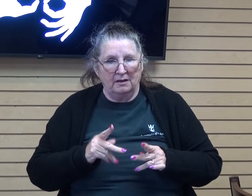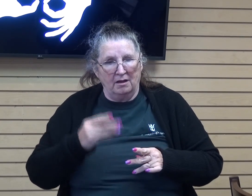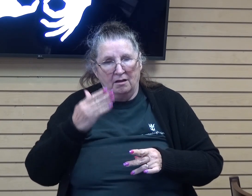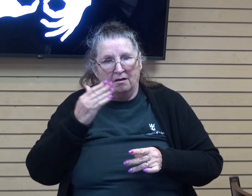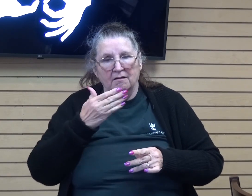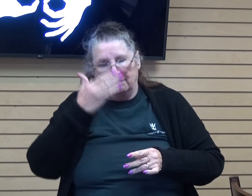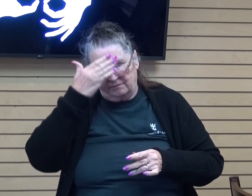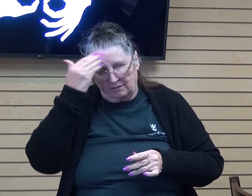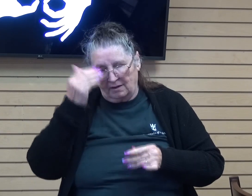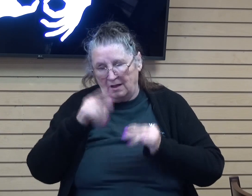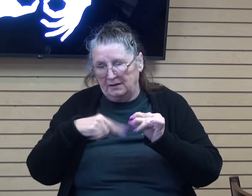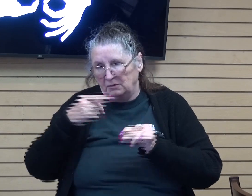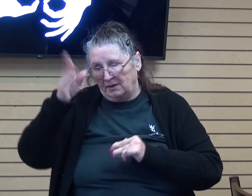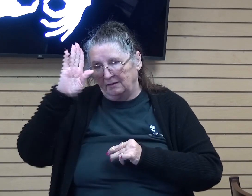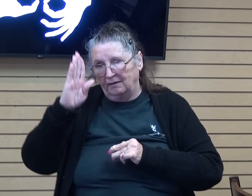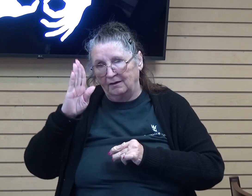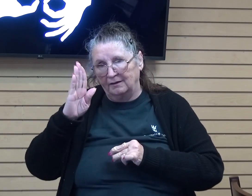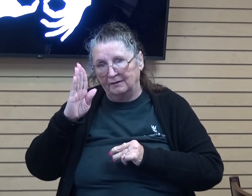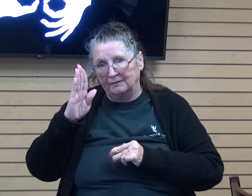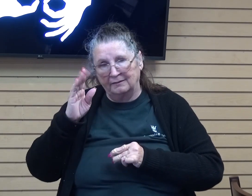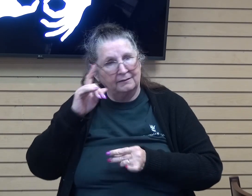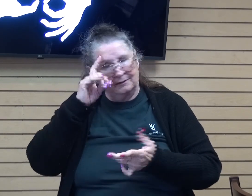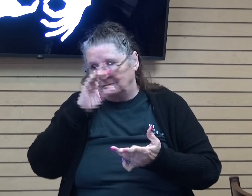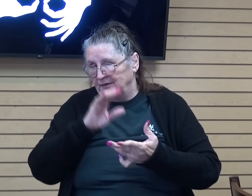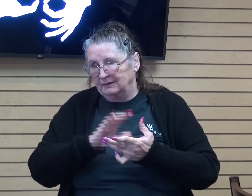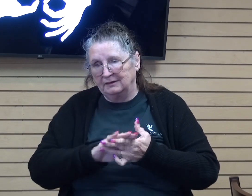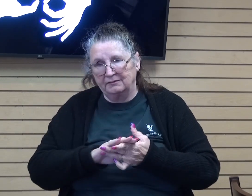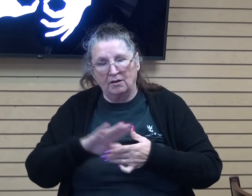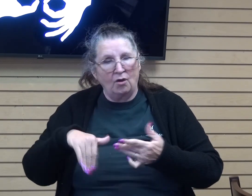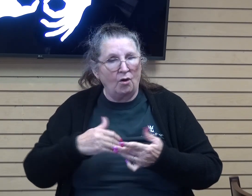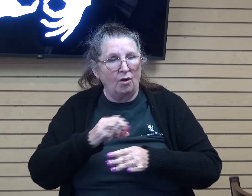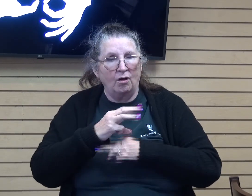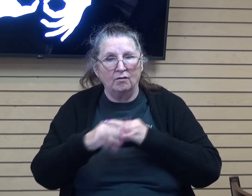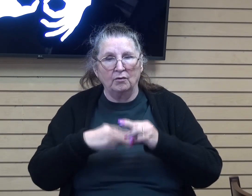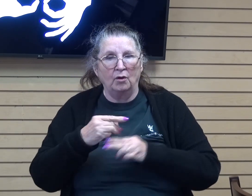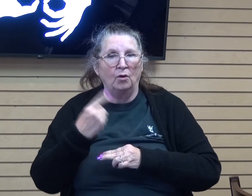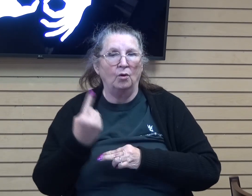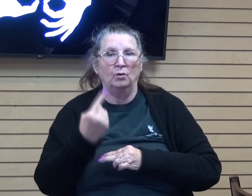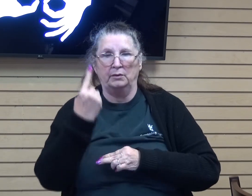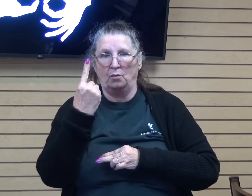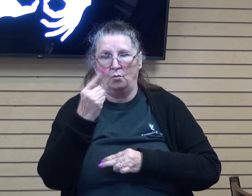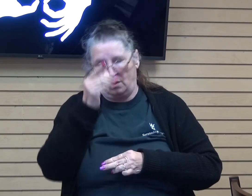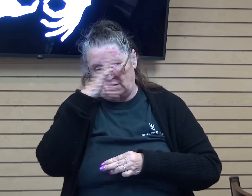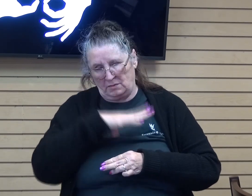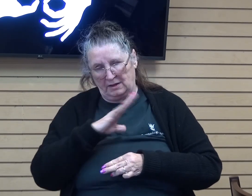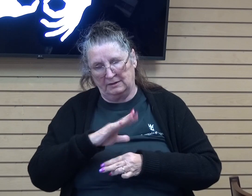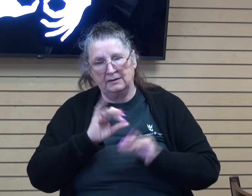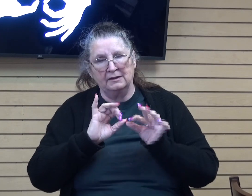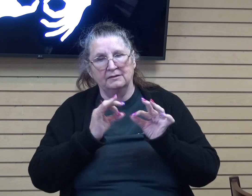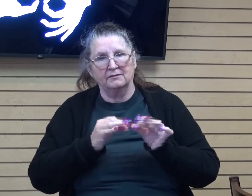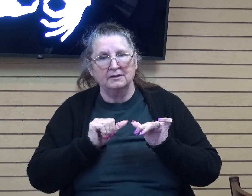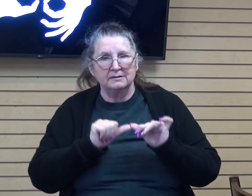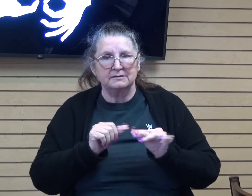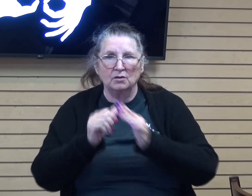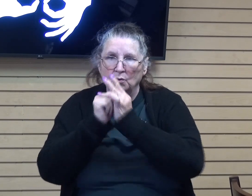Incredibly it is in all of the world only one man in his family still worshipped God.